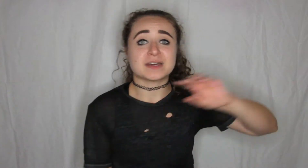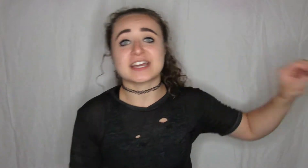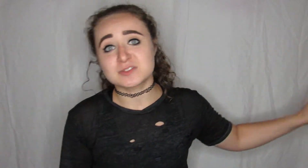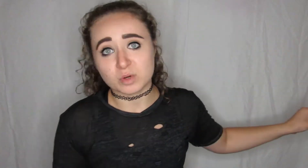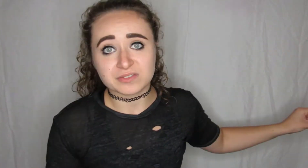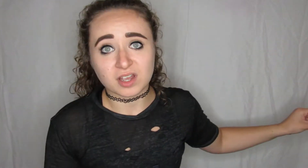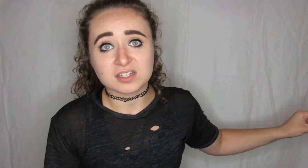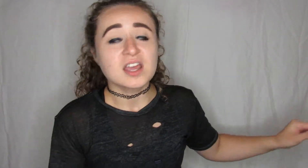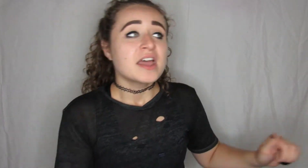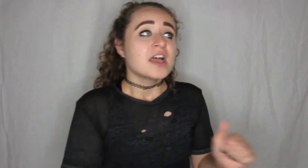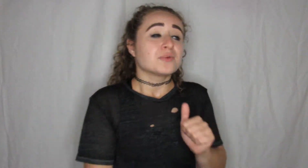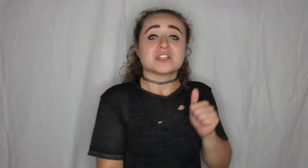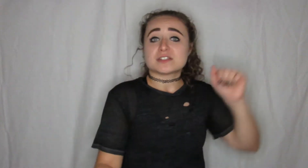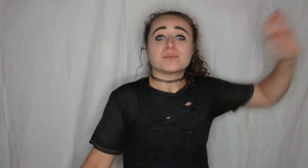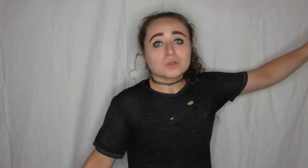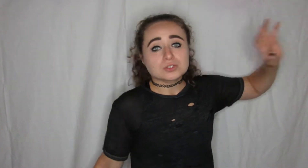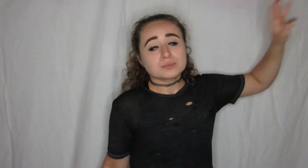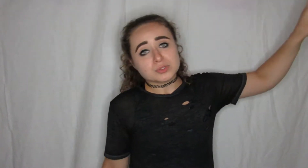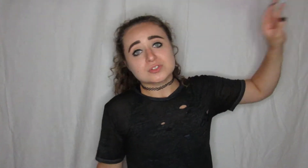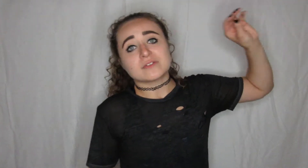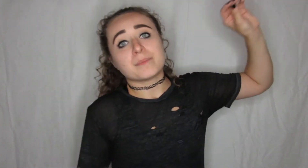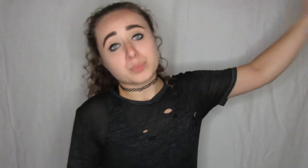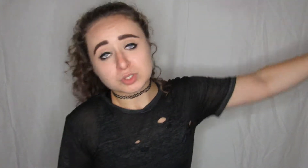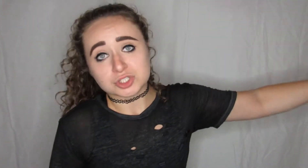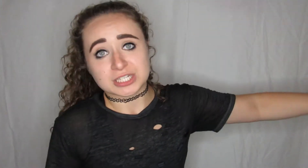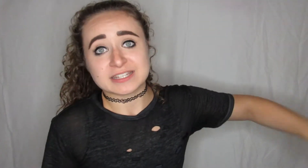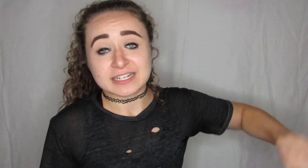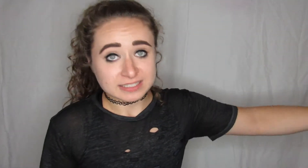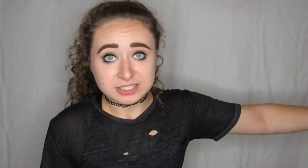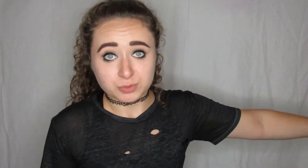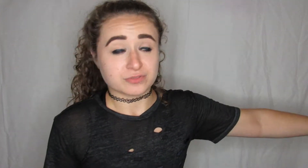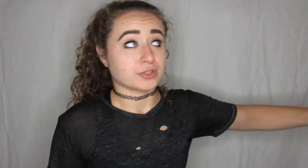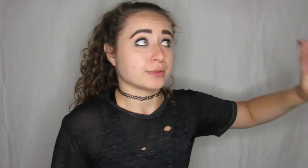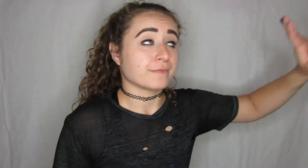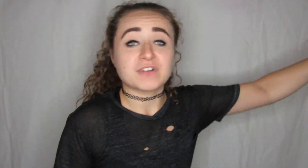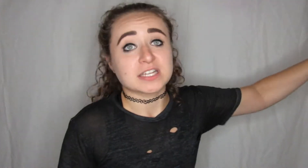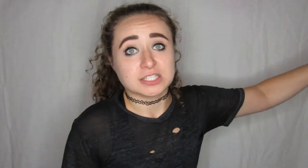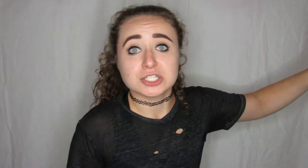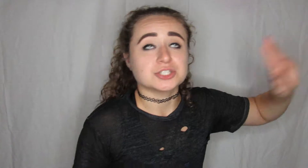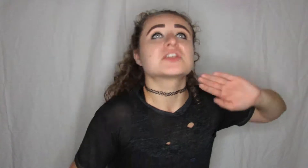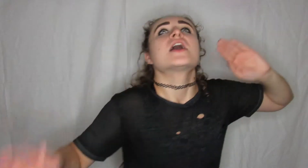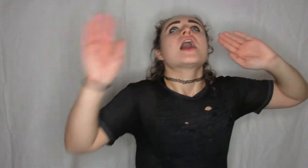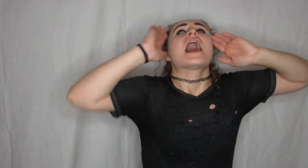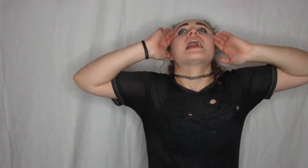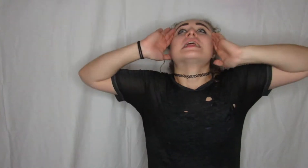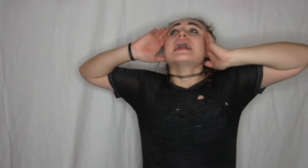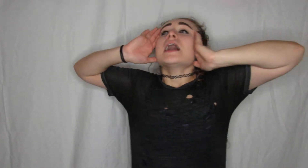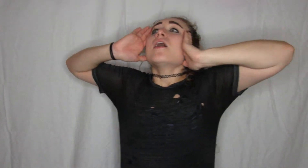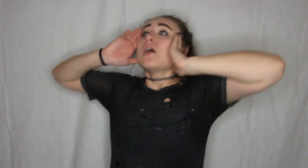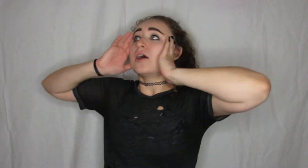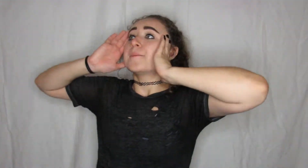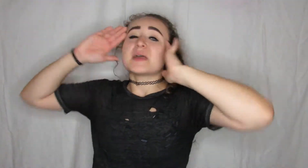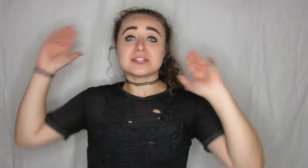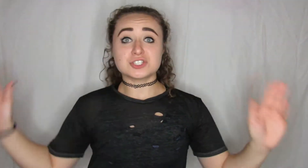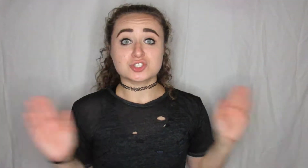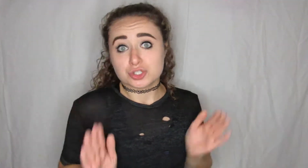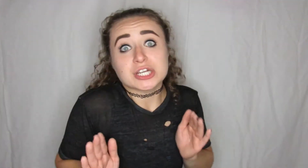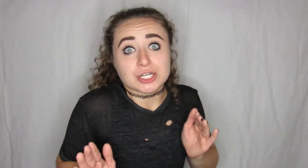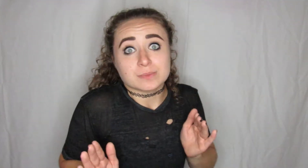my ex-boyfriend with this emotional abusive bullshit that I had to deal with for fucking years it just triggered